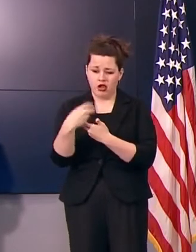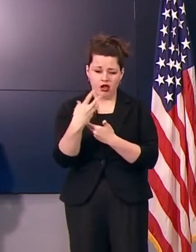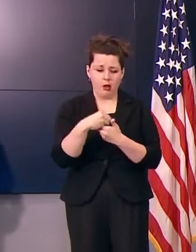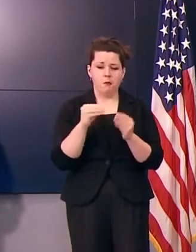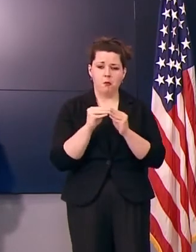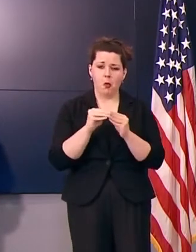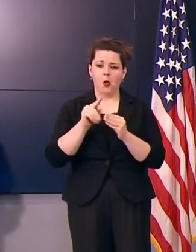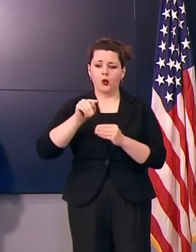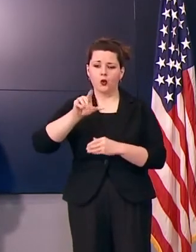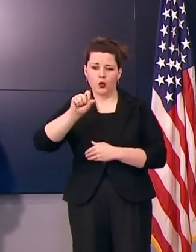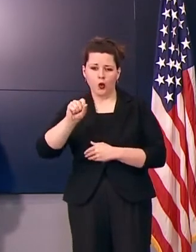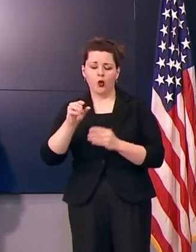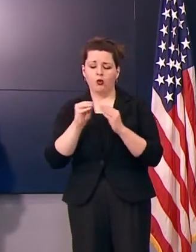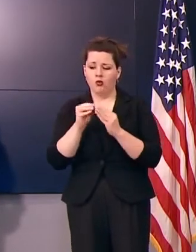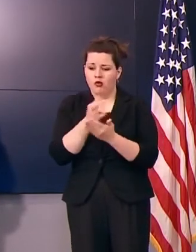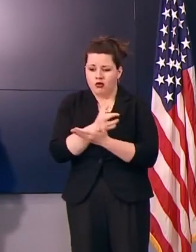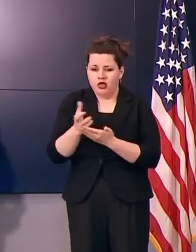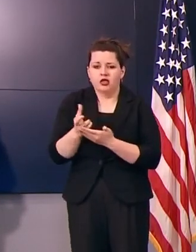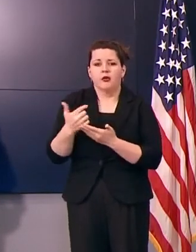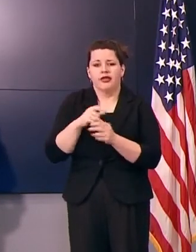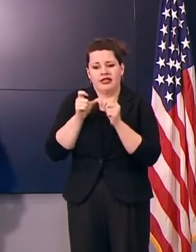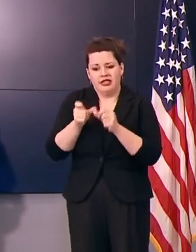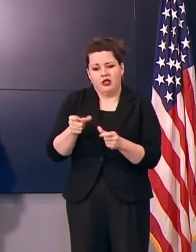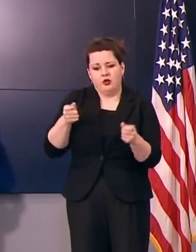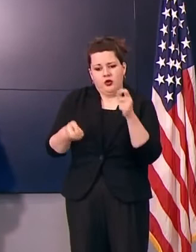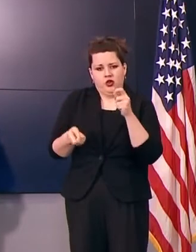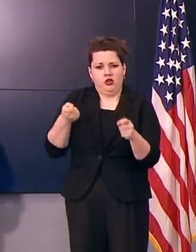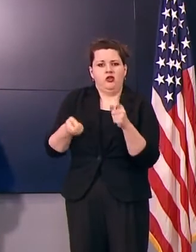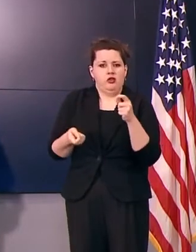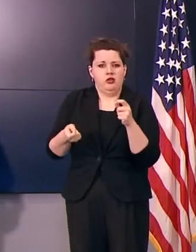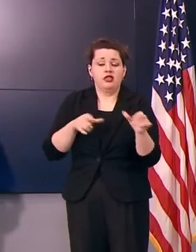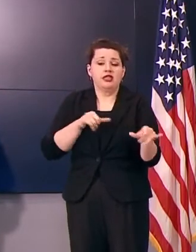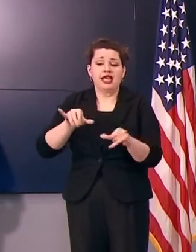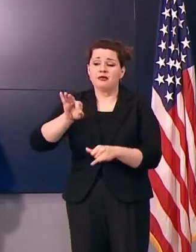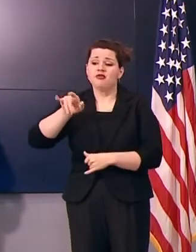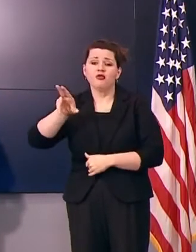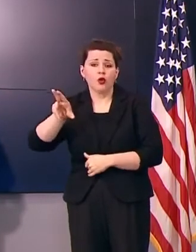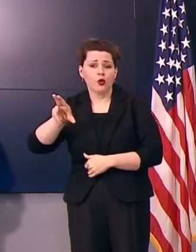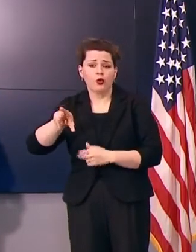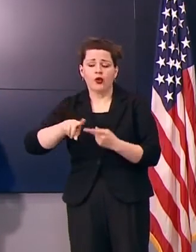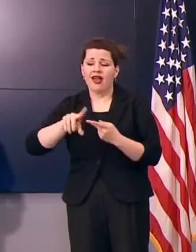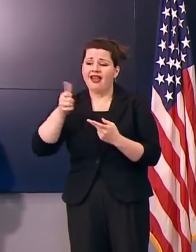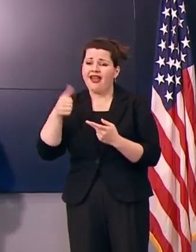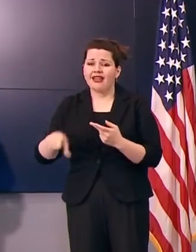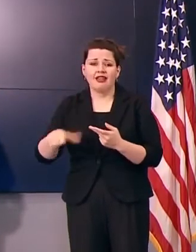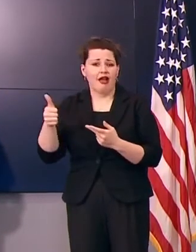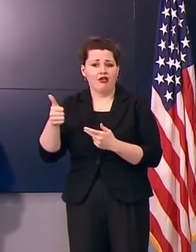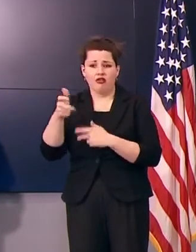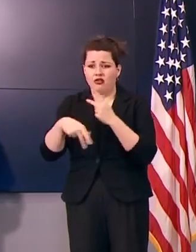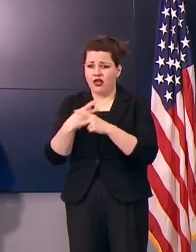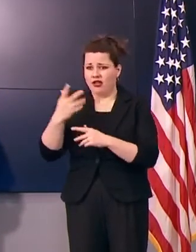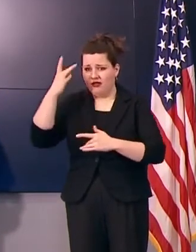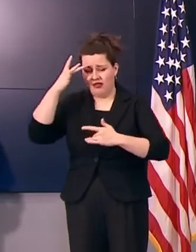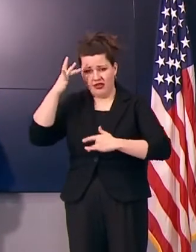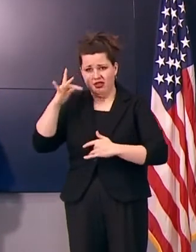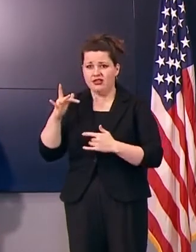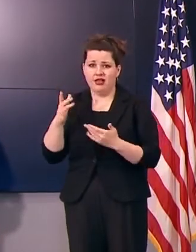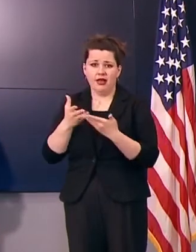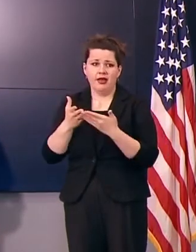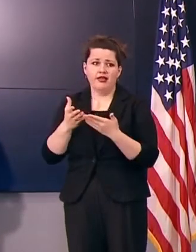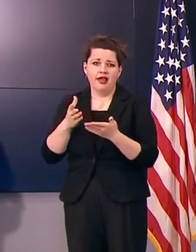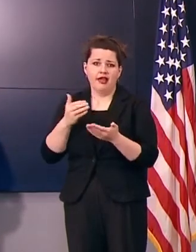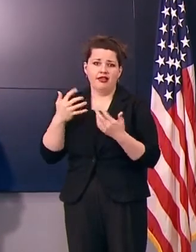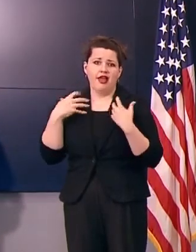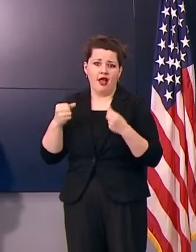and resources, and we're going to continue to adjust just like we would with a flu season or any other illness that public health professionals work to